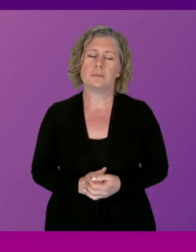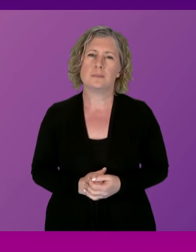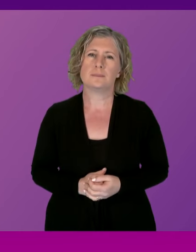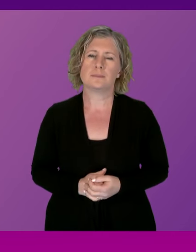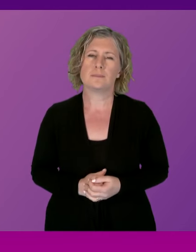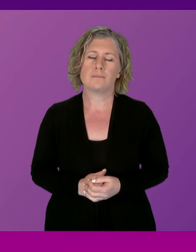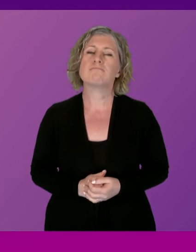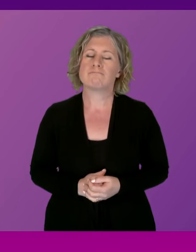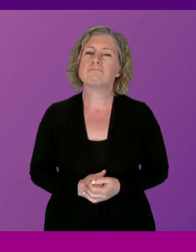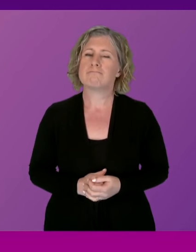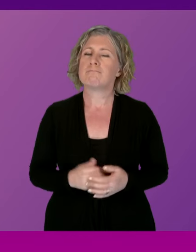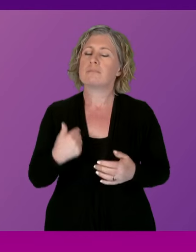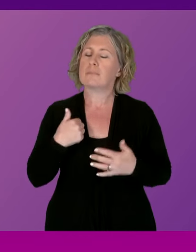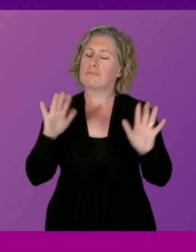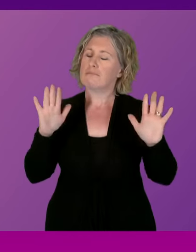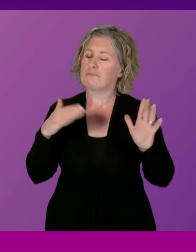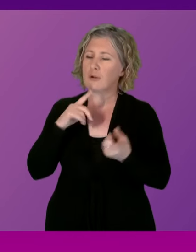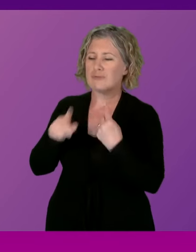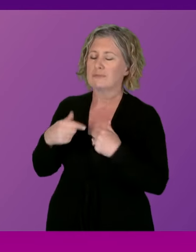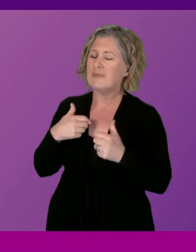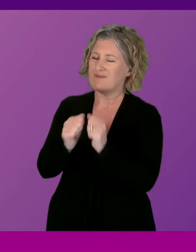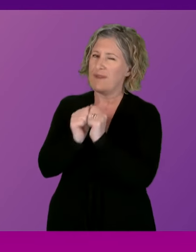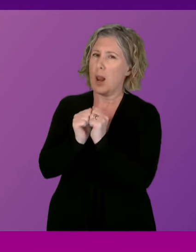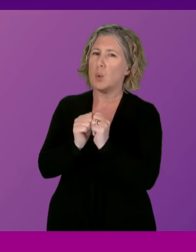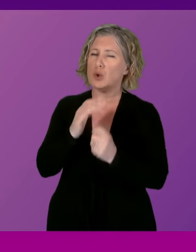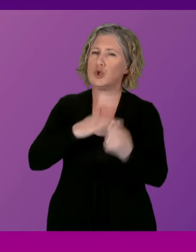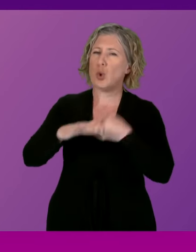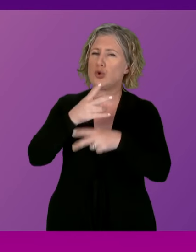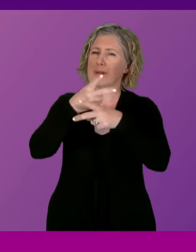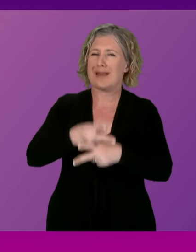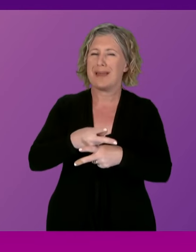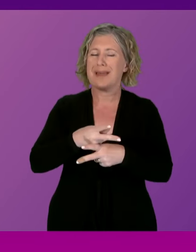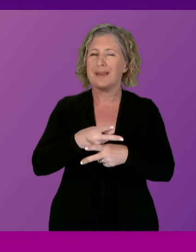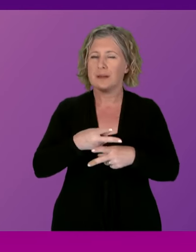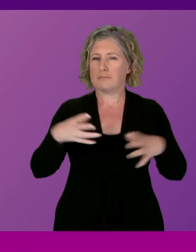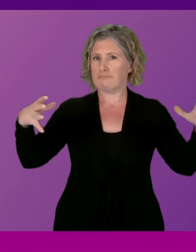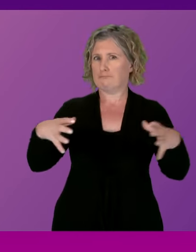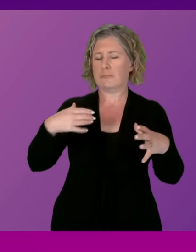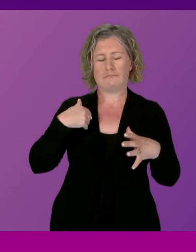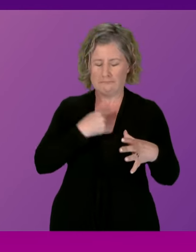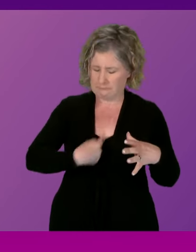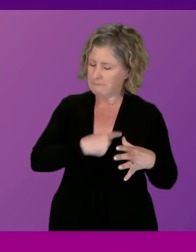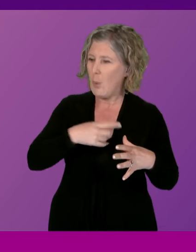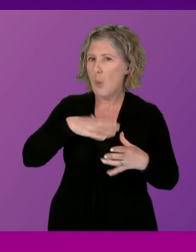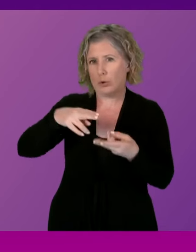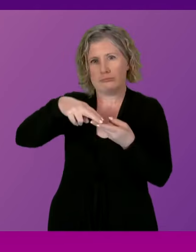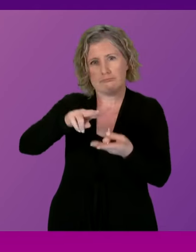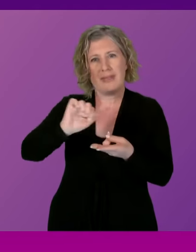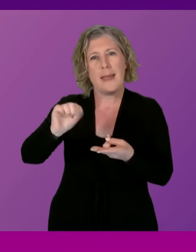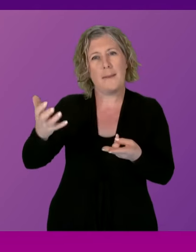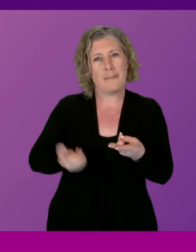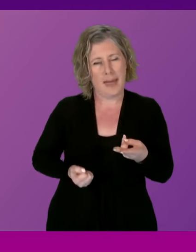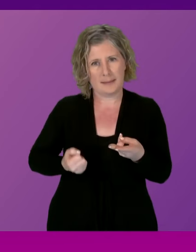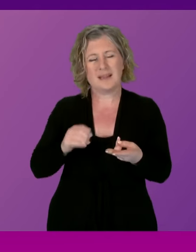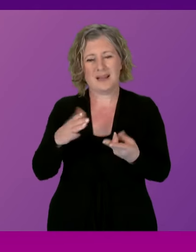social care workforce and exceptional care that they do provide. I'm fully committed to improving their pay to reflect that the £12